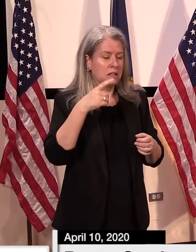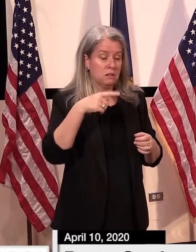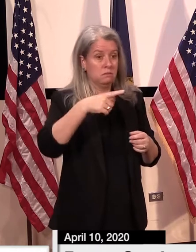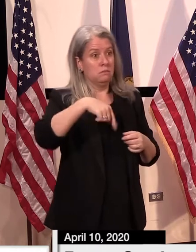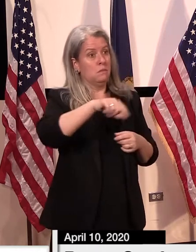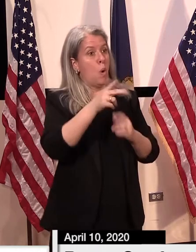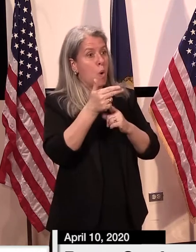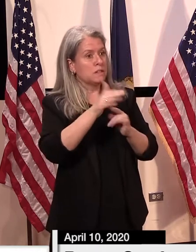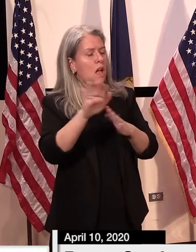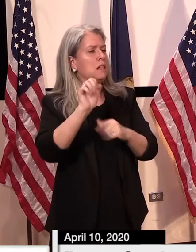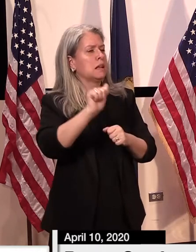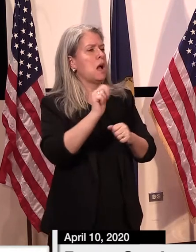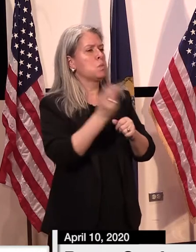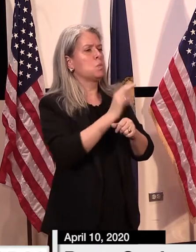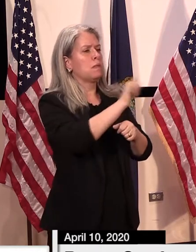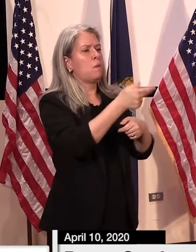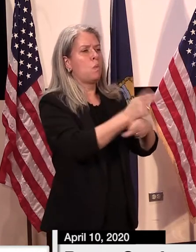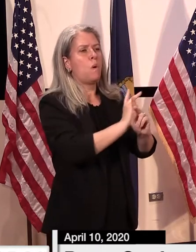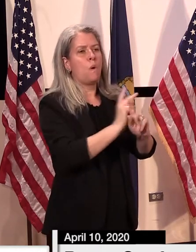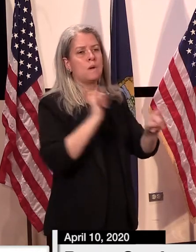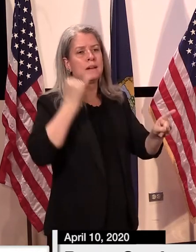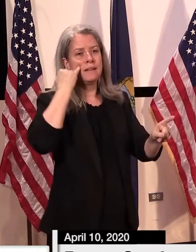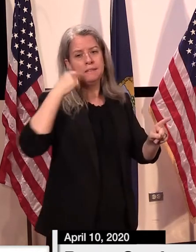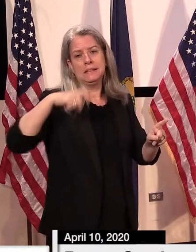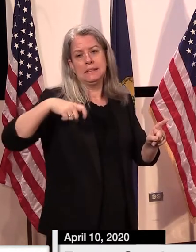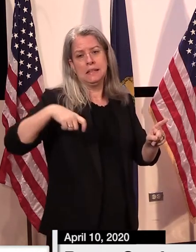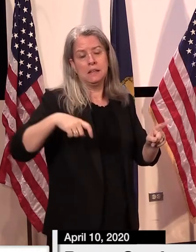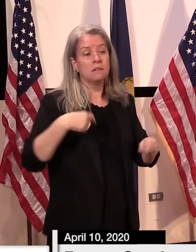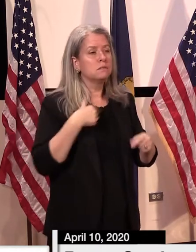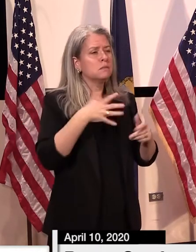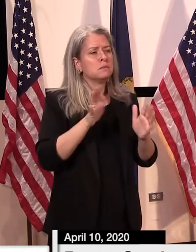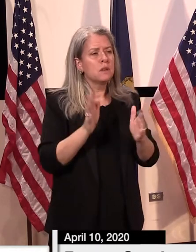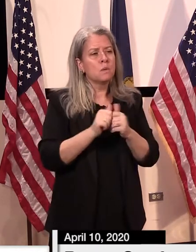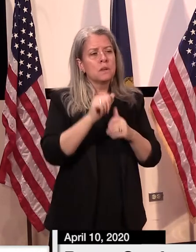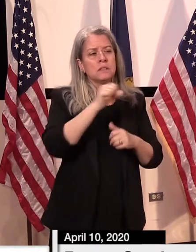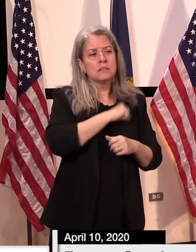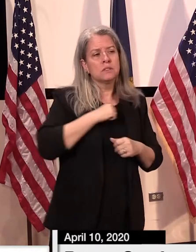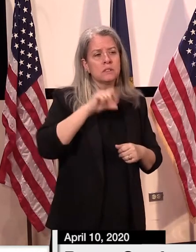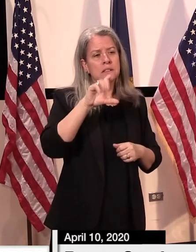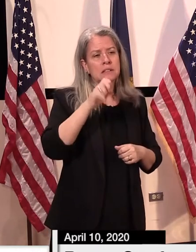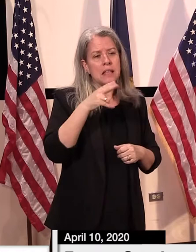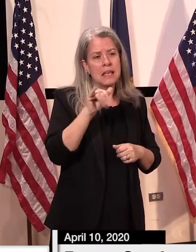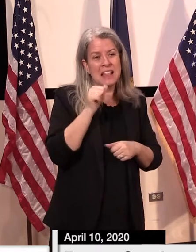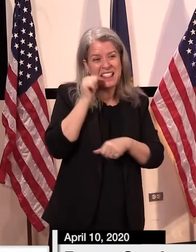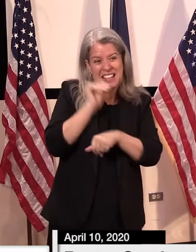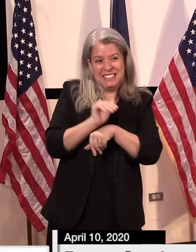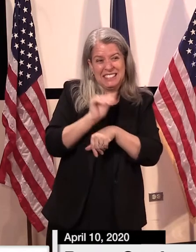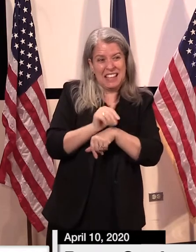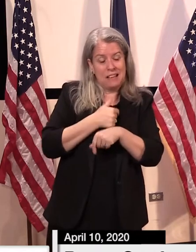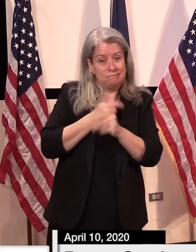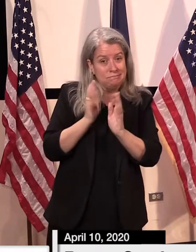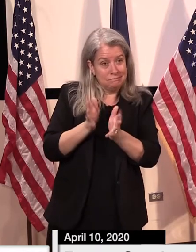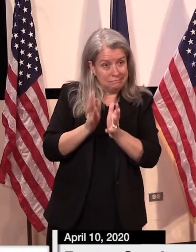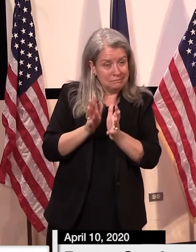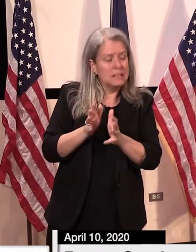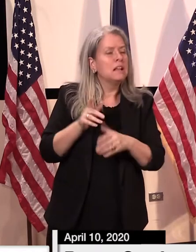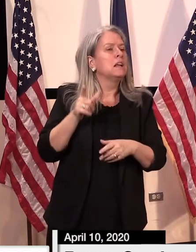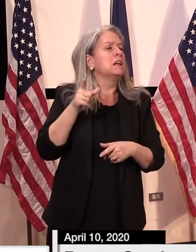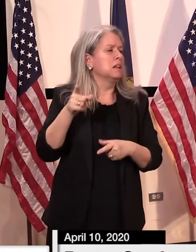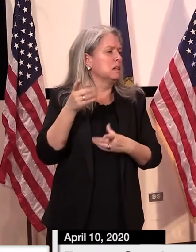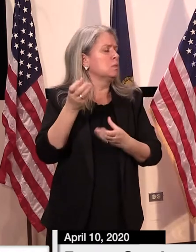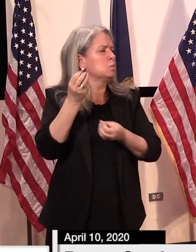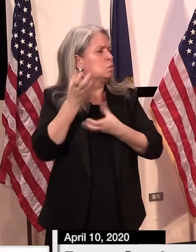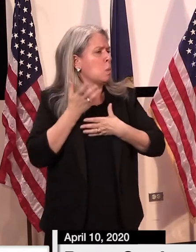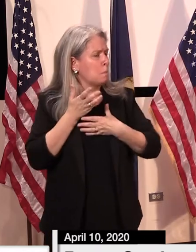of. So I've heard, and speaking with Senator Leahy last night in particular, he had said that,